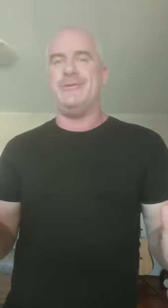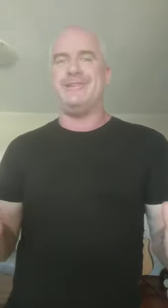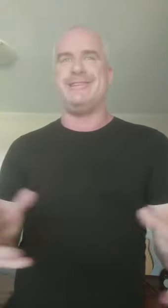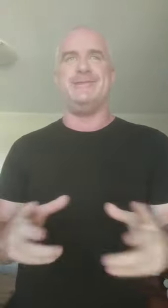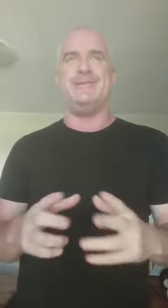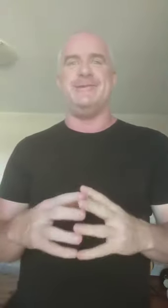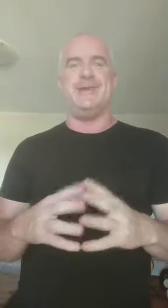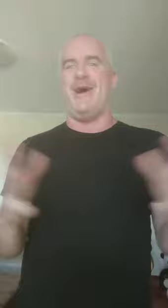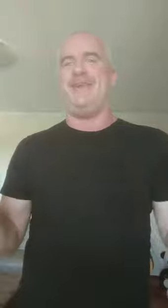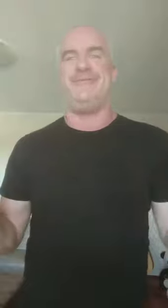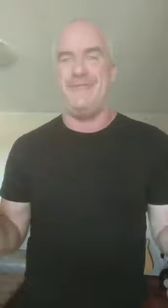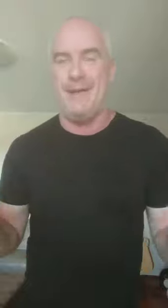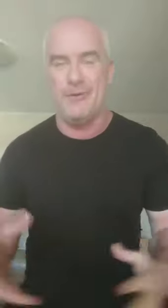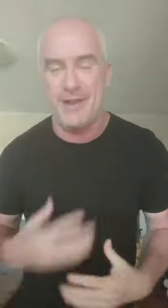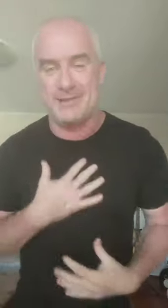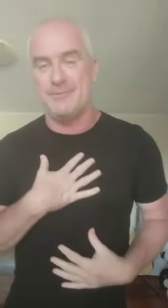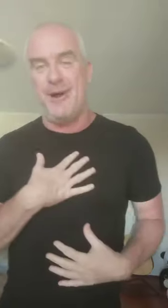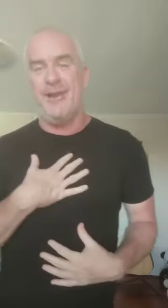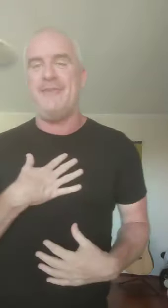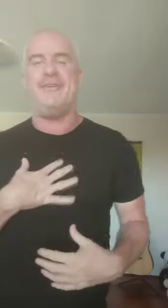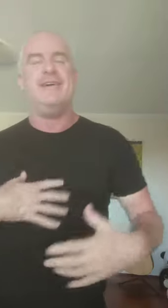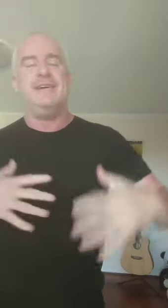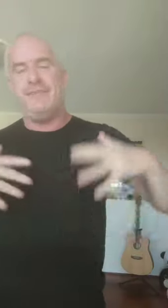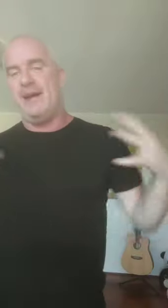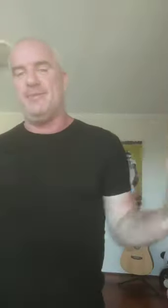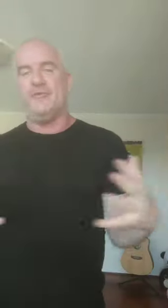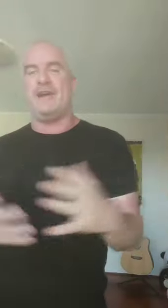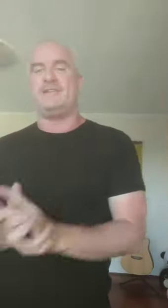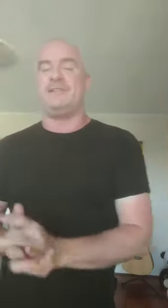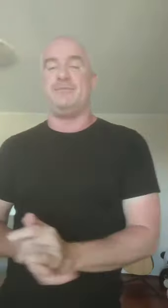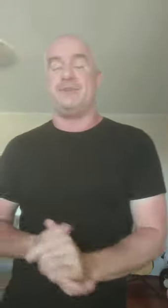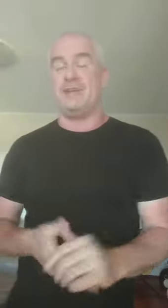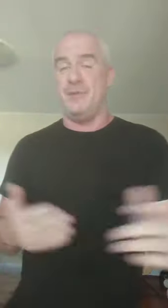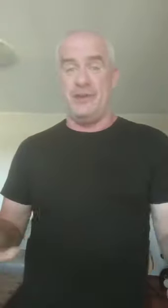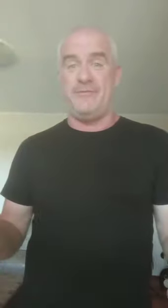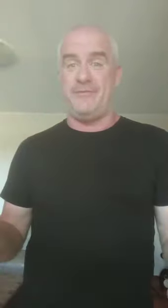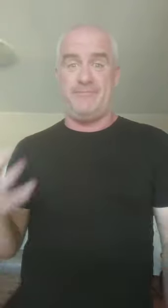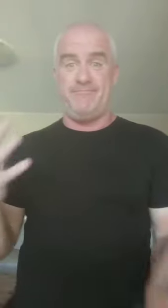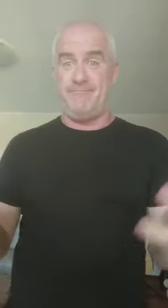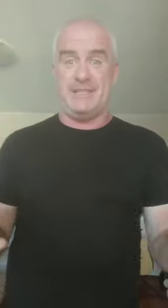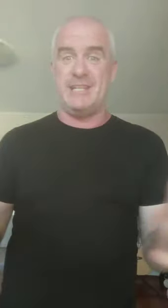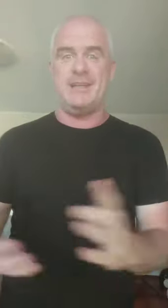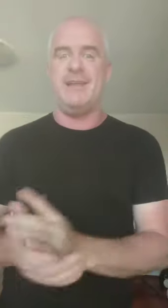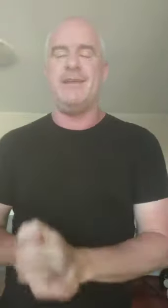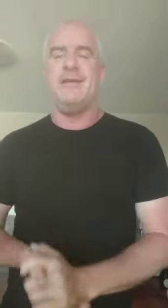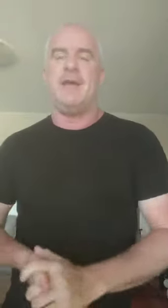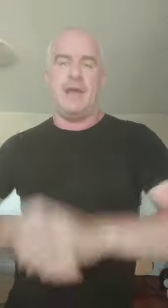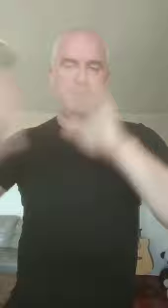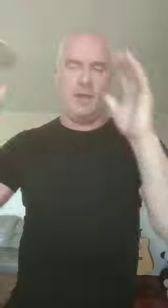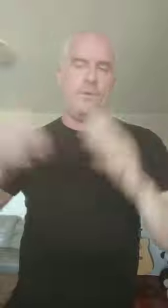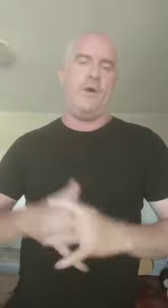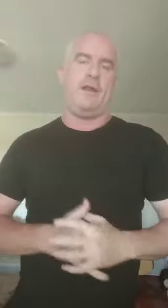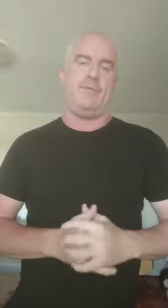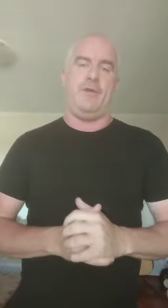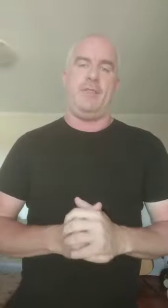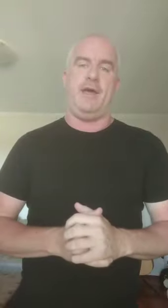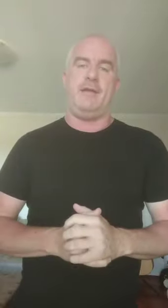to life. Far more value to my life. Far more value to the community, potentially, and wider beyond that.